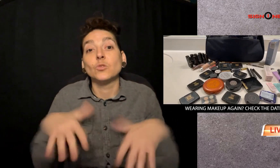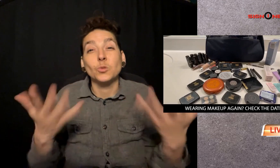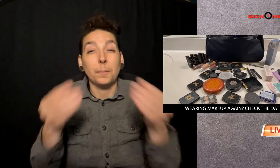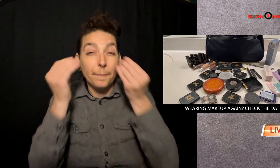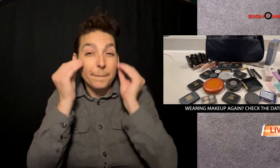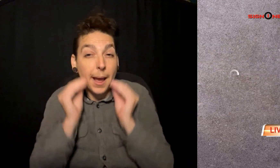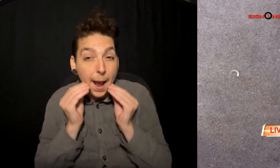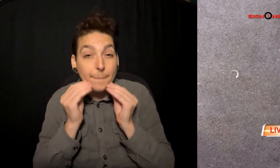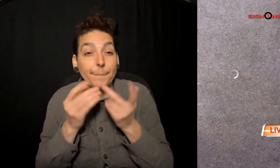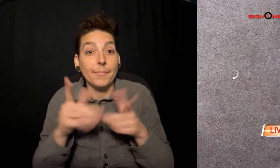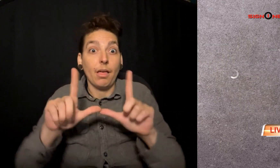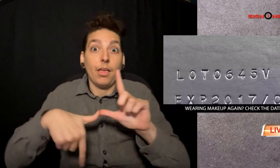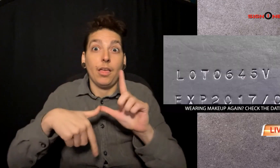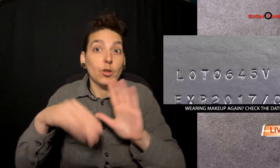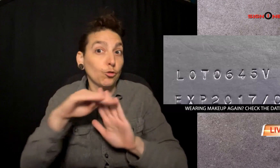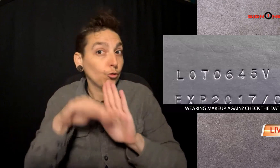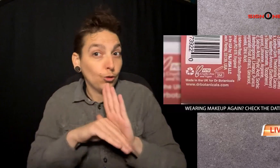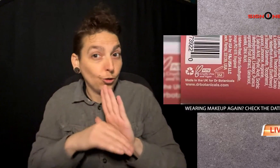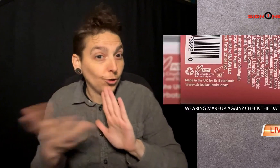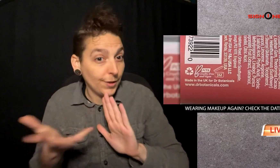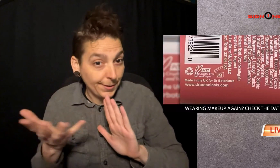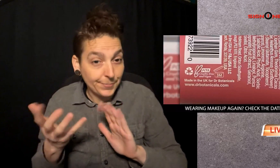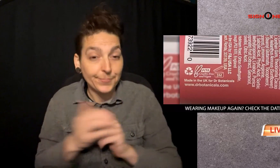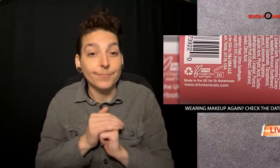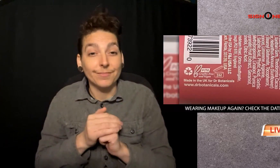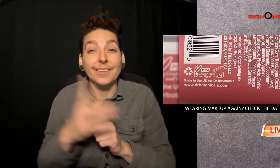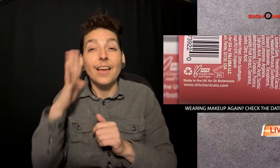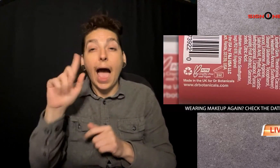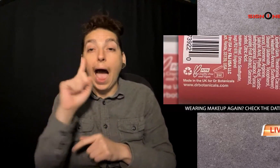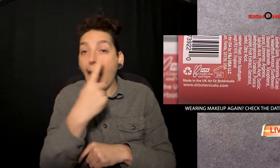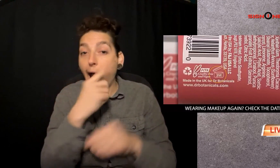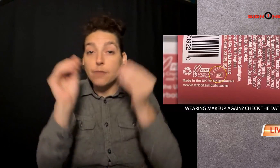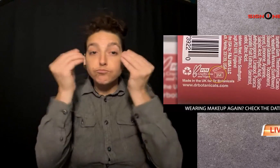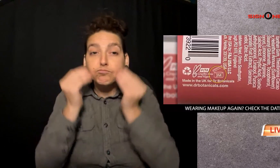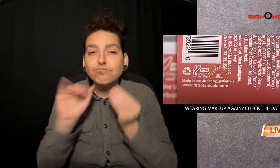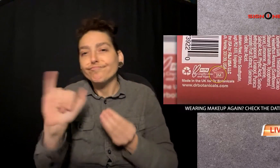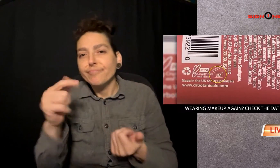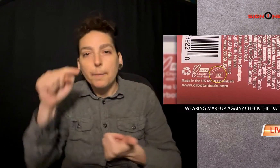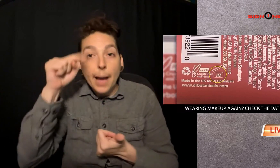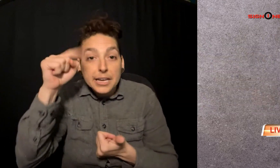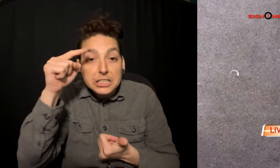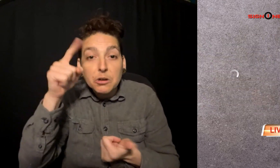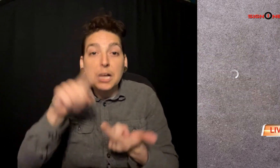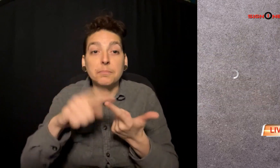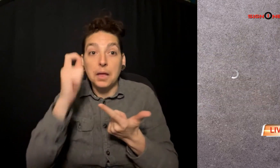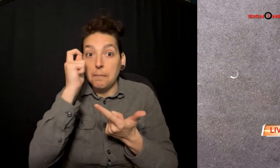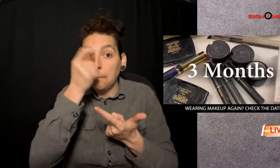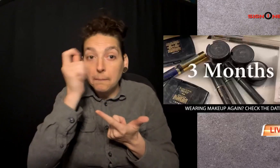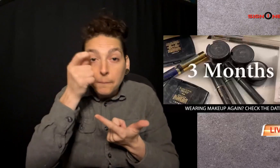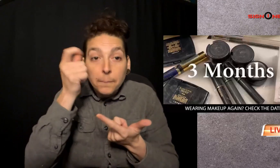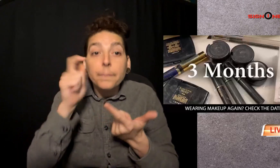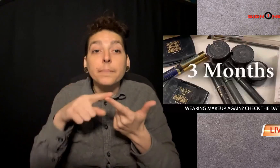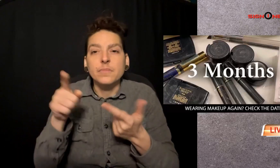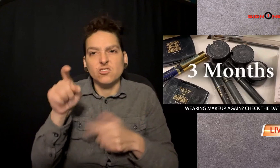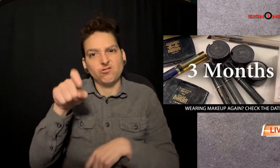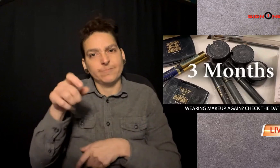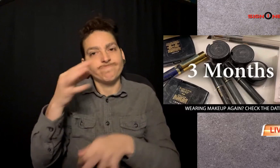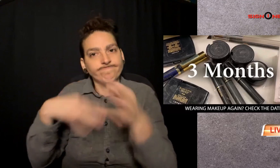You may are the makeup expiration rules. Eye makeup such as mascara or liner should be